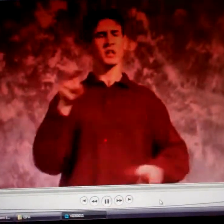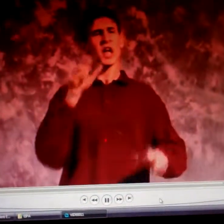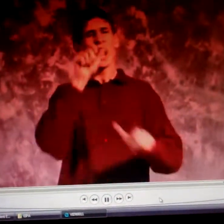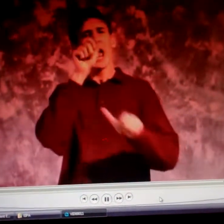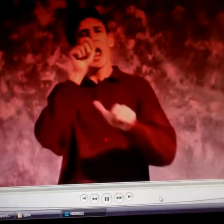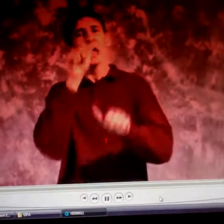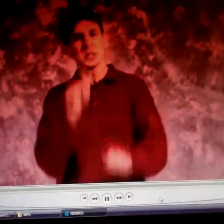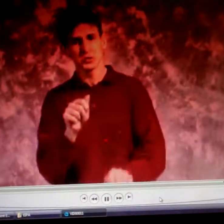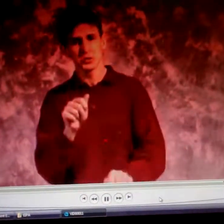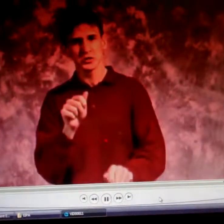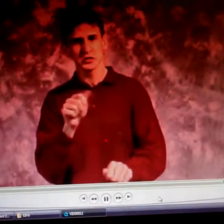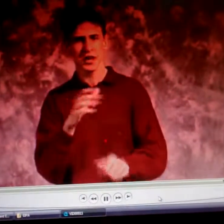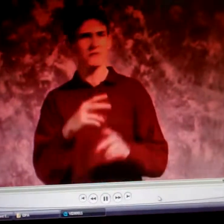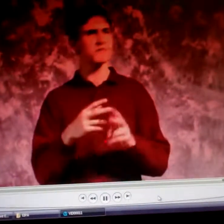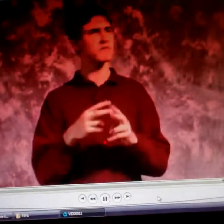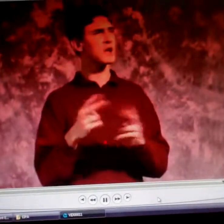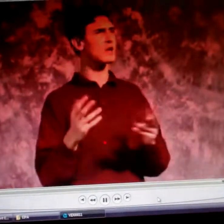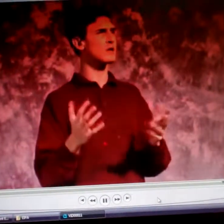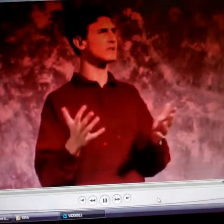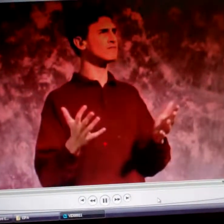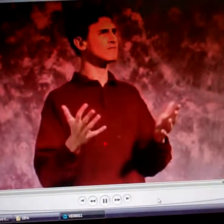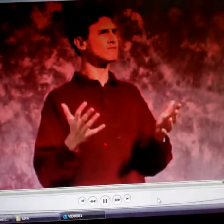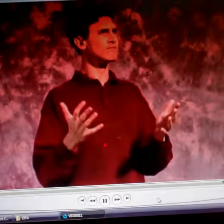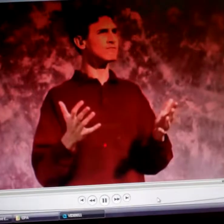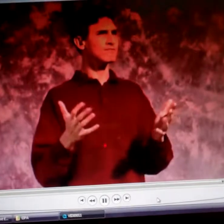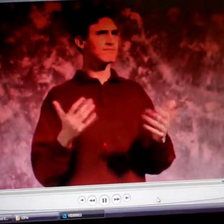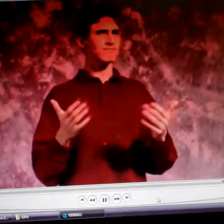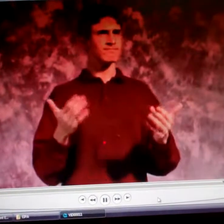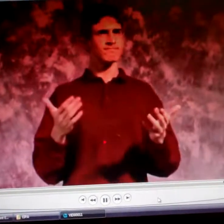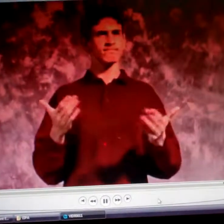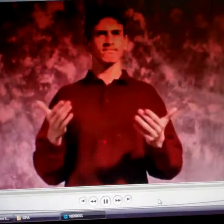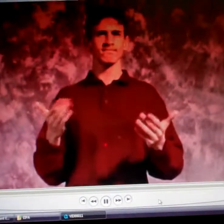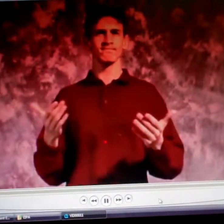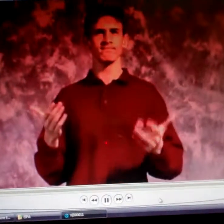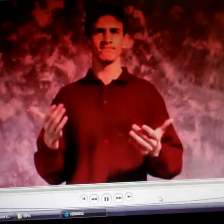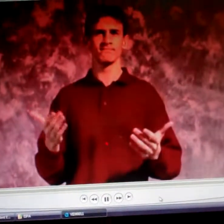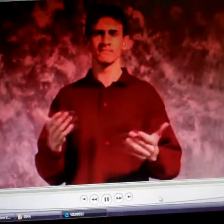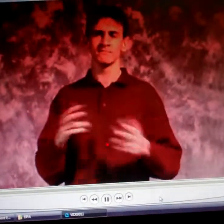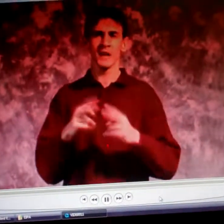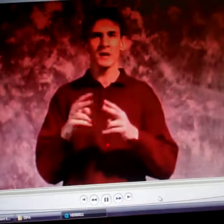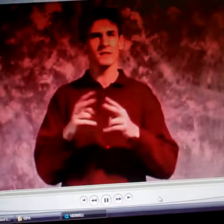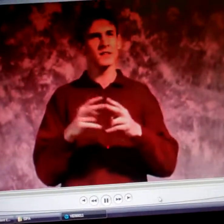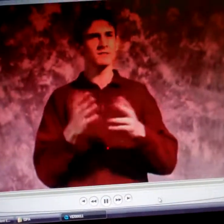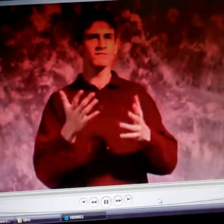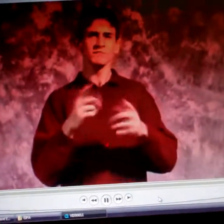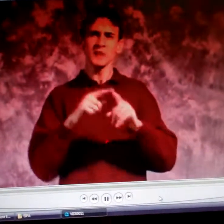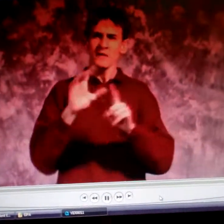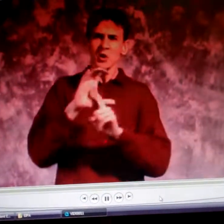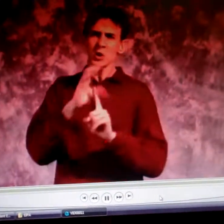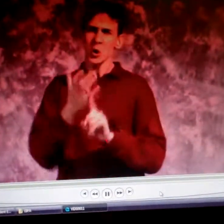After that, it was interesting, it was